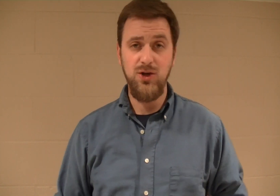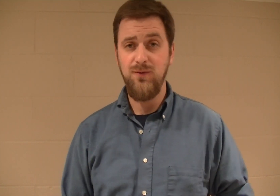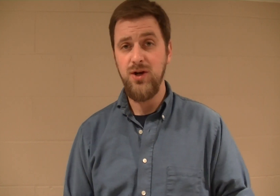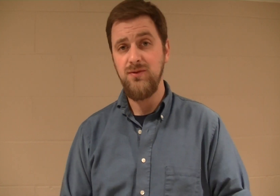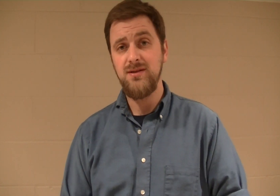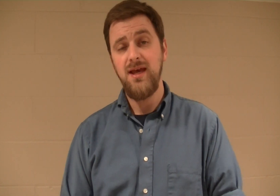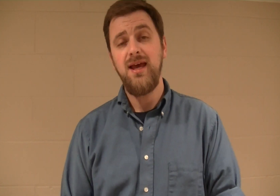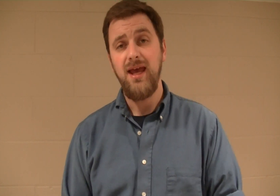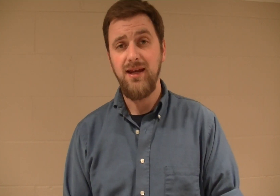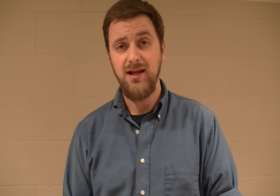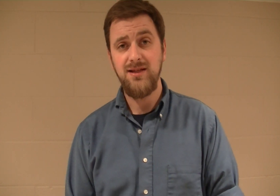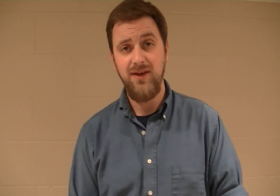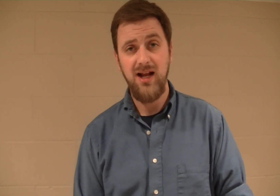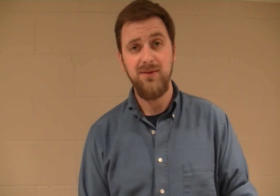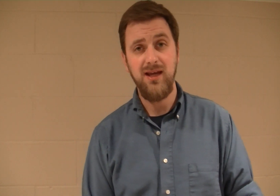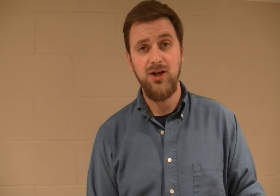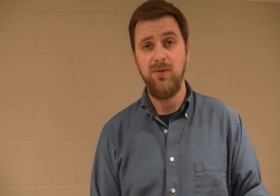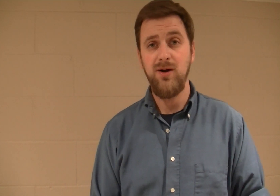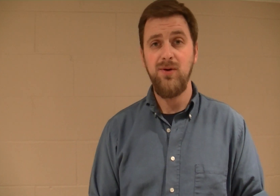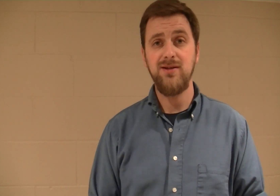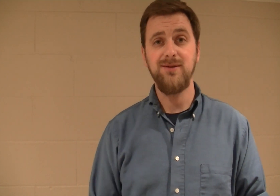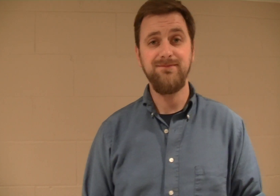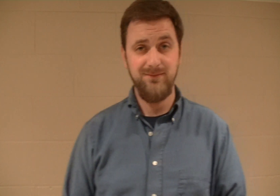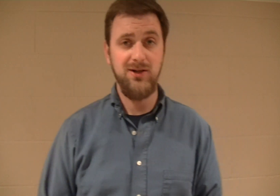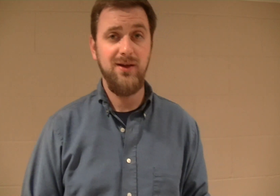Cure for Ignorance, and Gunstip Academy in Omaha, Nebraska. Talk to you later.